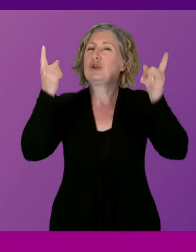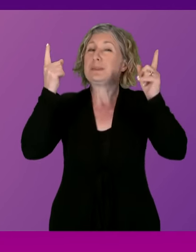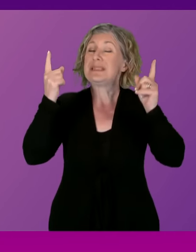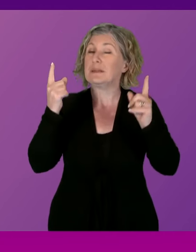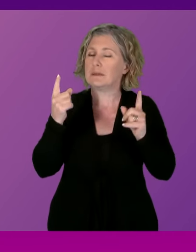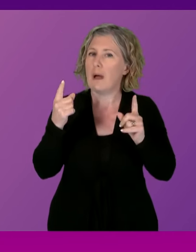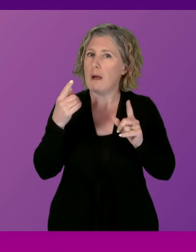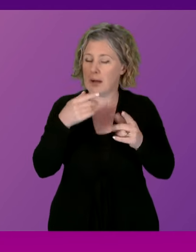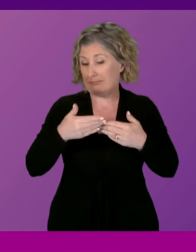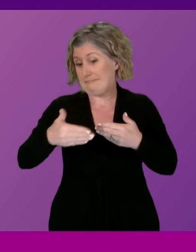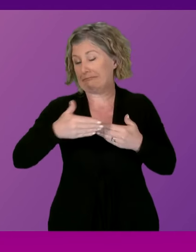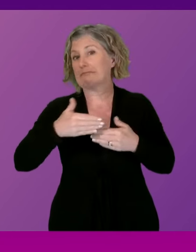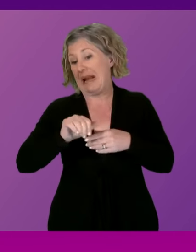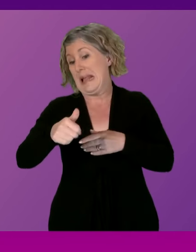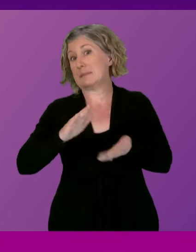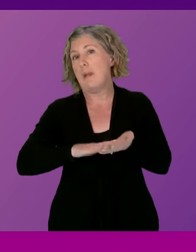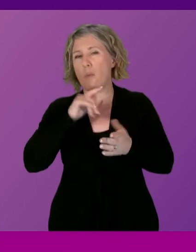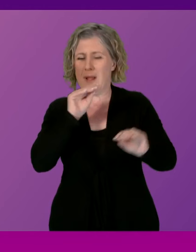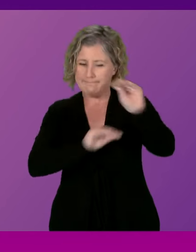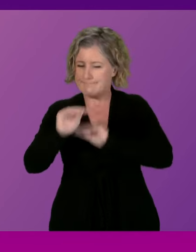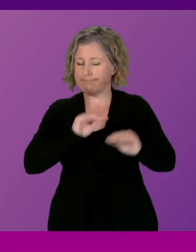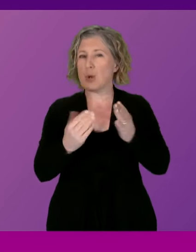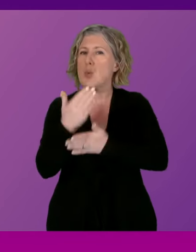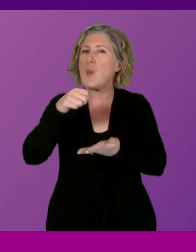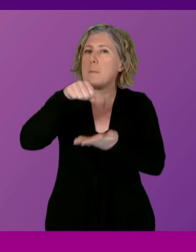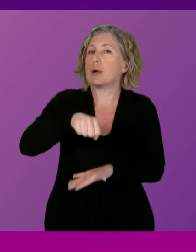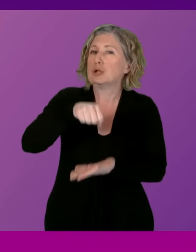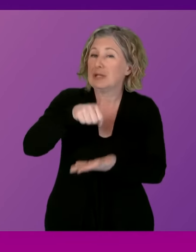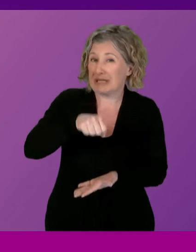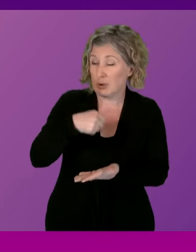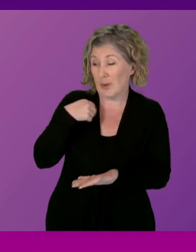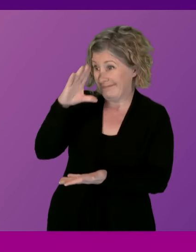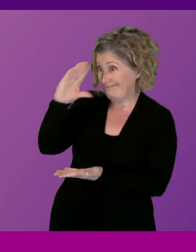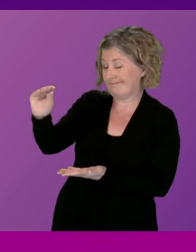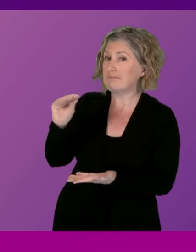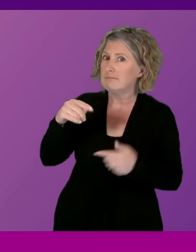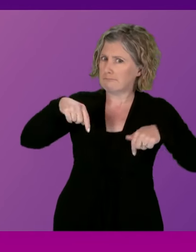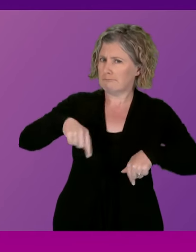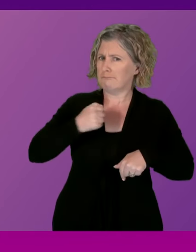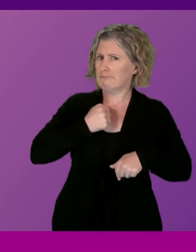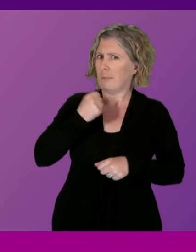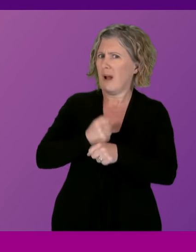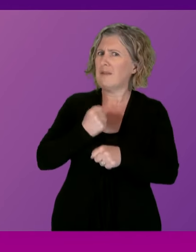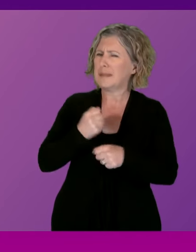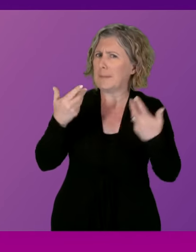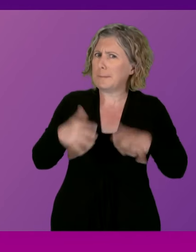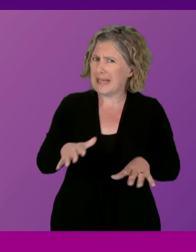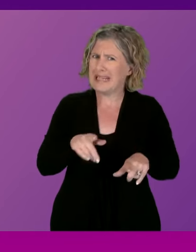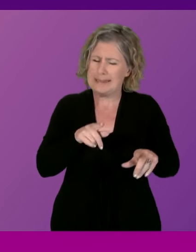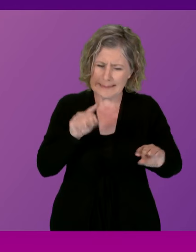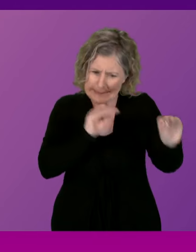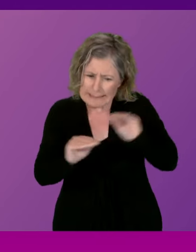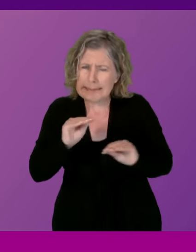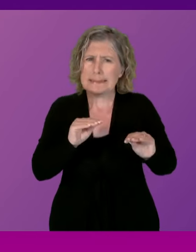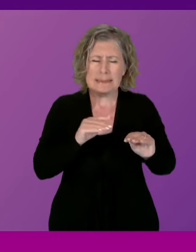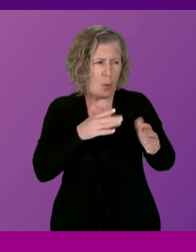budget next month. What I will say to Alex Cole-Hamilton is that this Government has taken extensive measures and action alongside